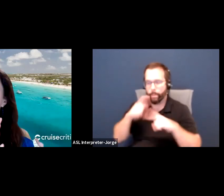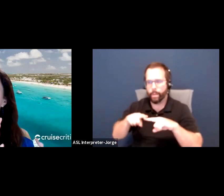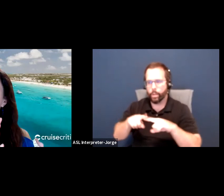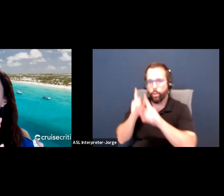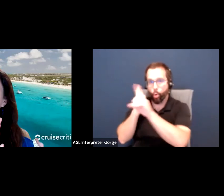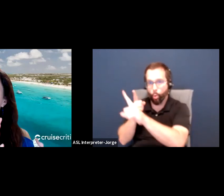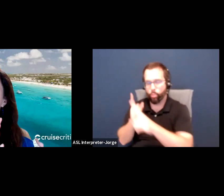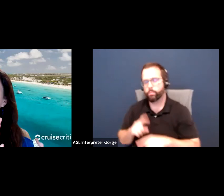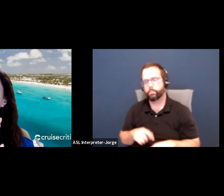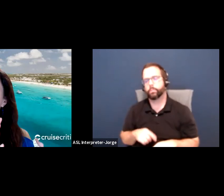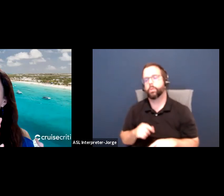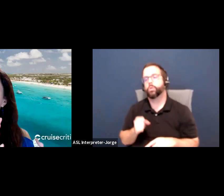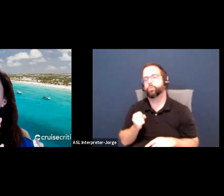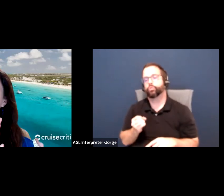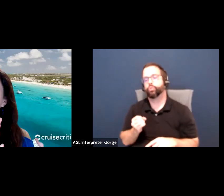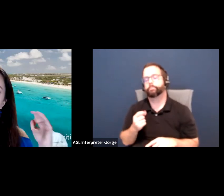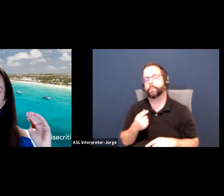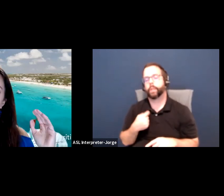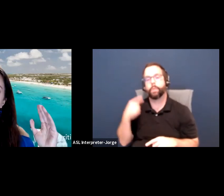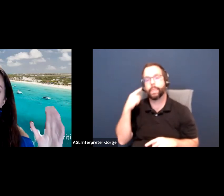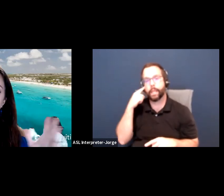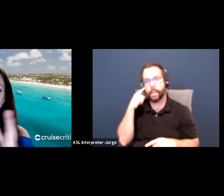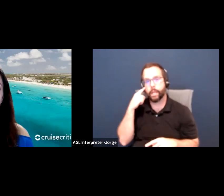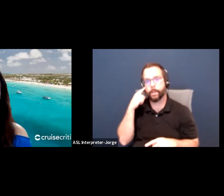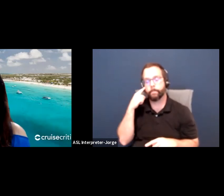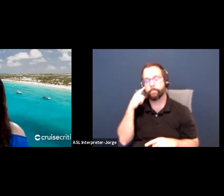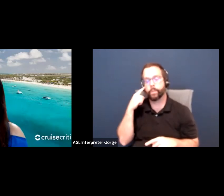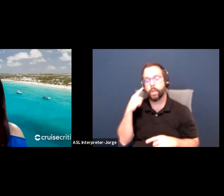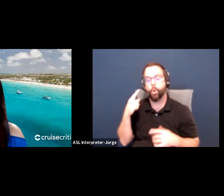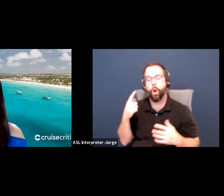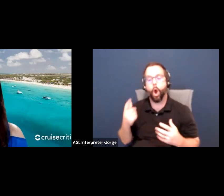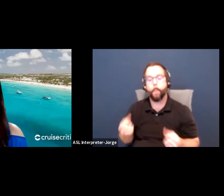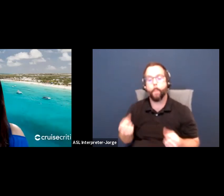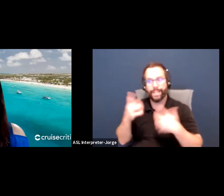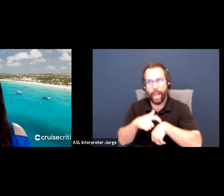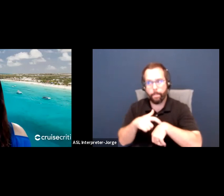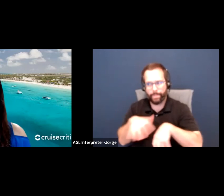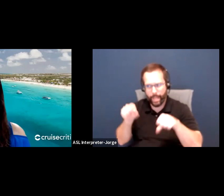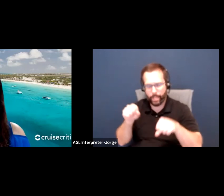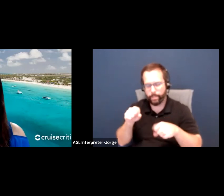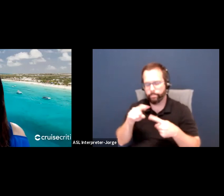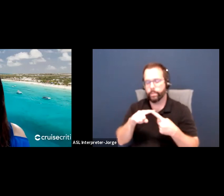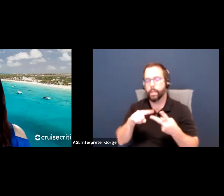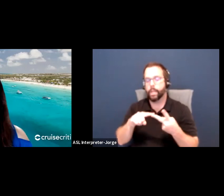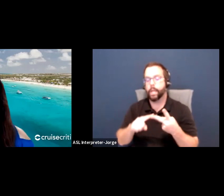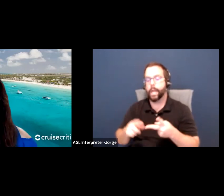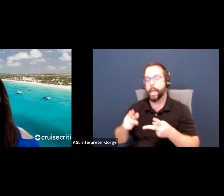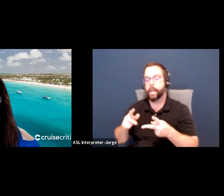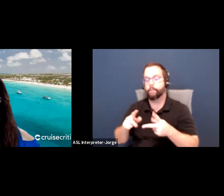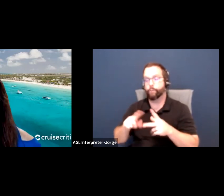what it's going to take. And then for maintaining, how much time will that take from people?